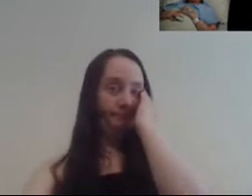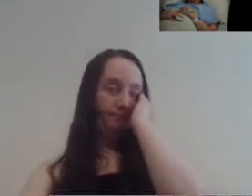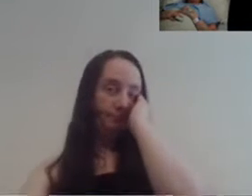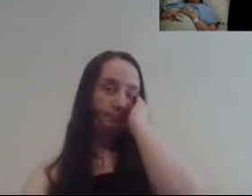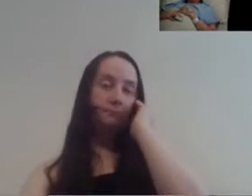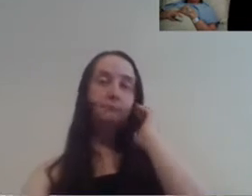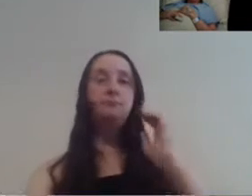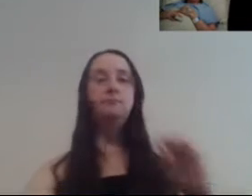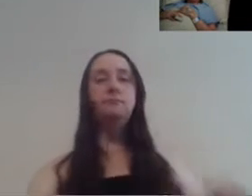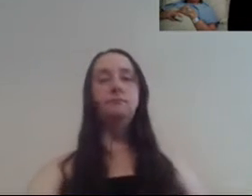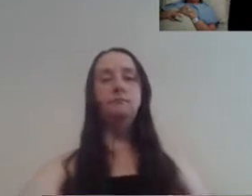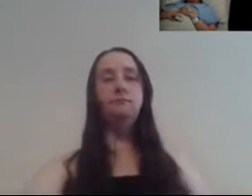poisoned my heart